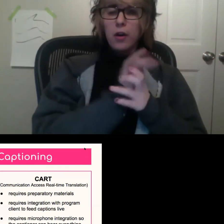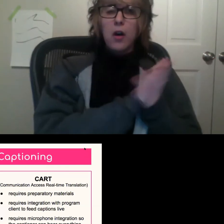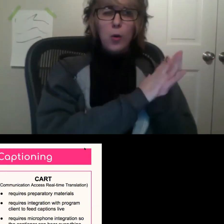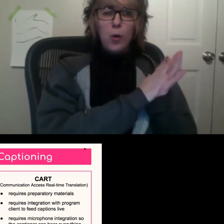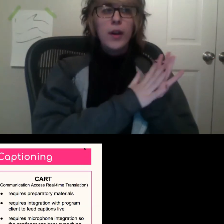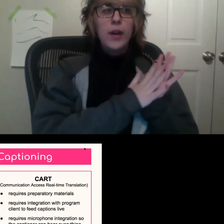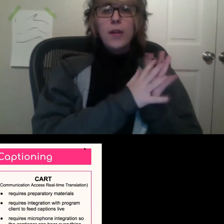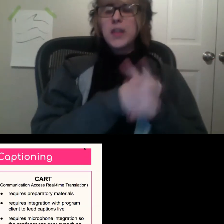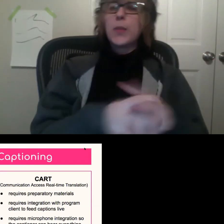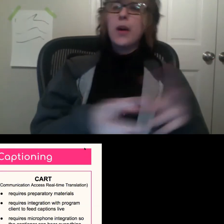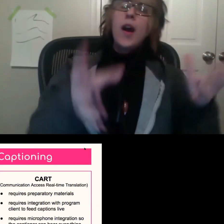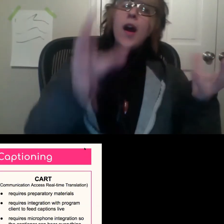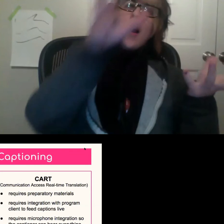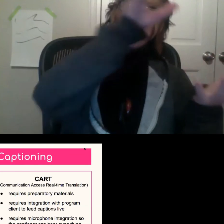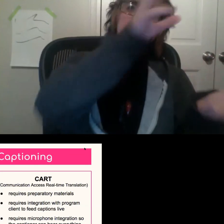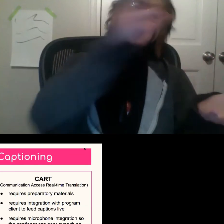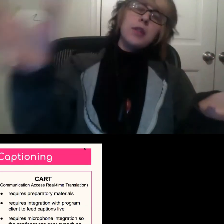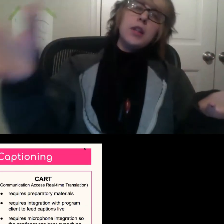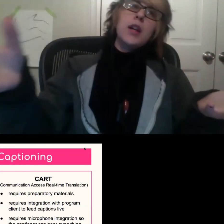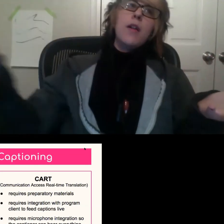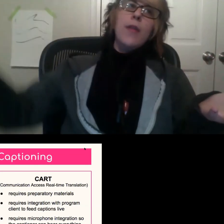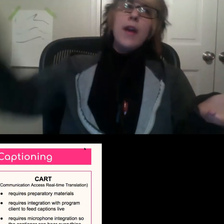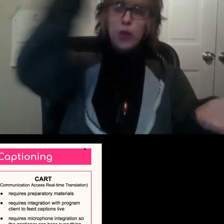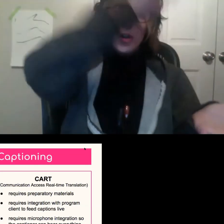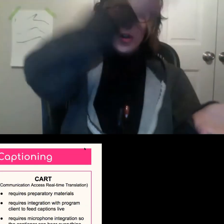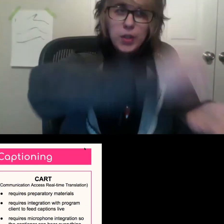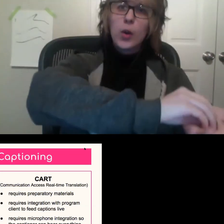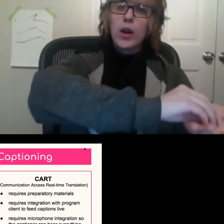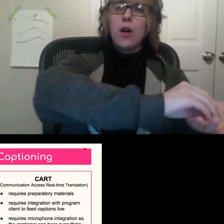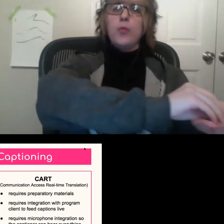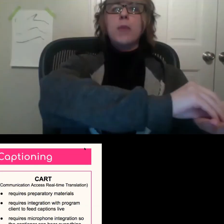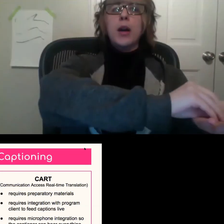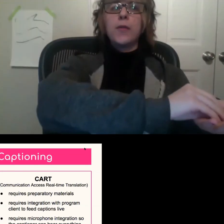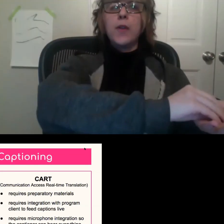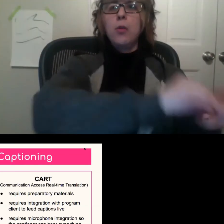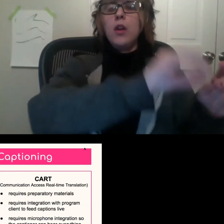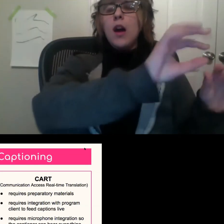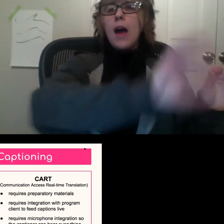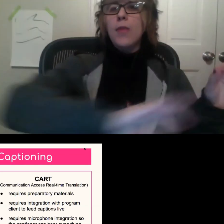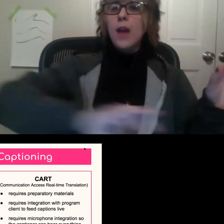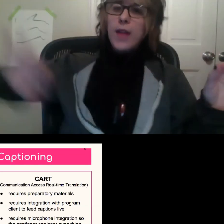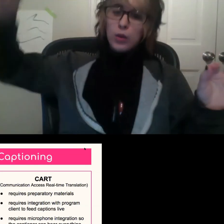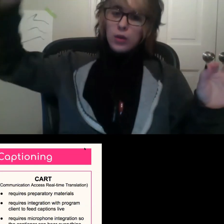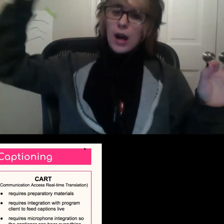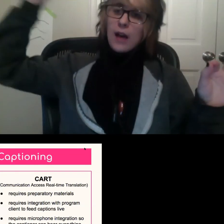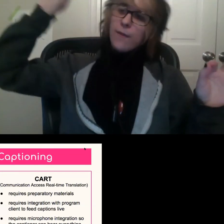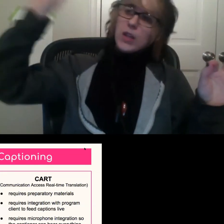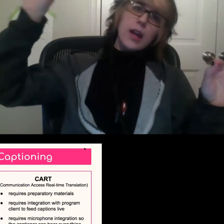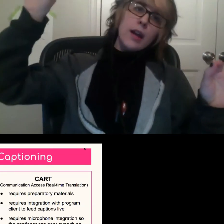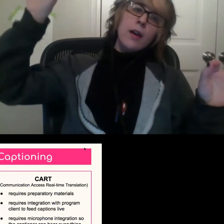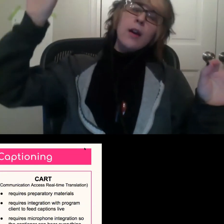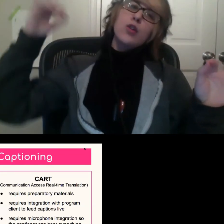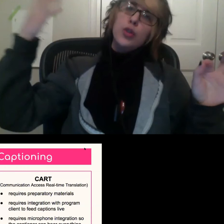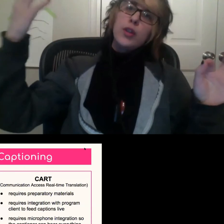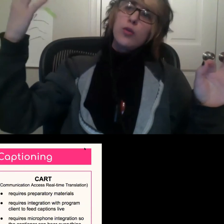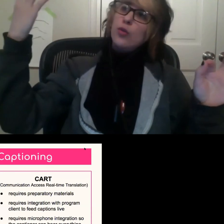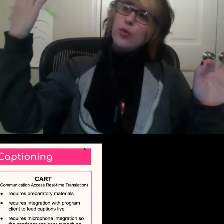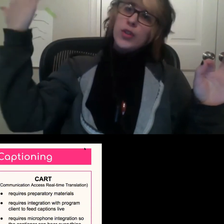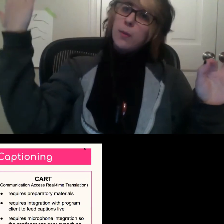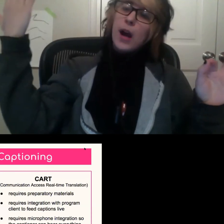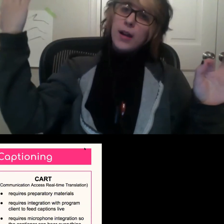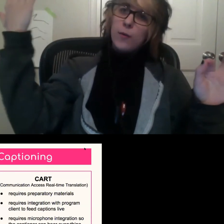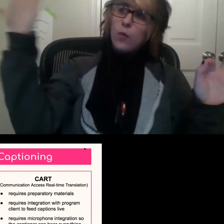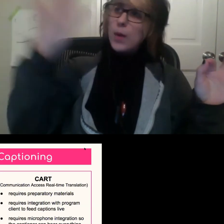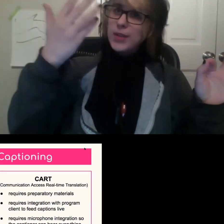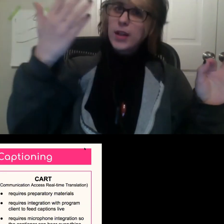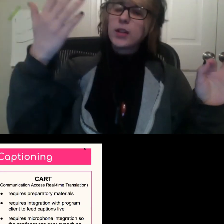their own things, but basically they'll hear what's going on through the microphone and then they will live feed it, usually through